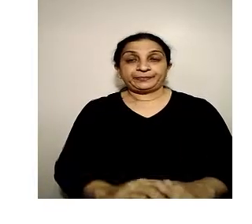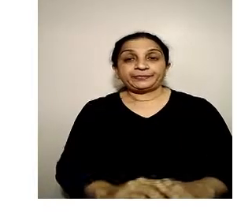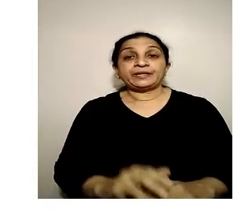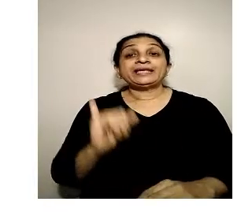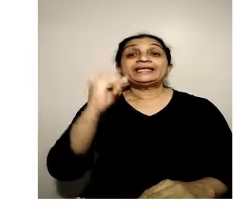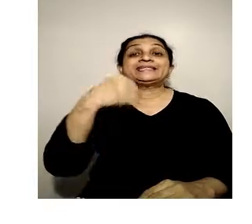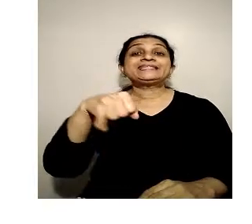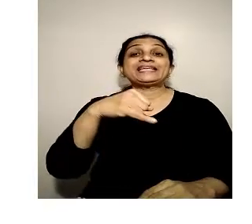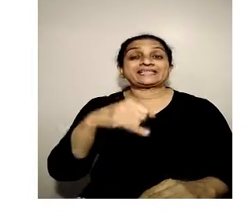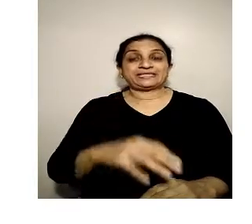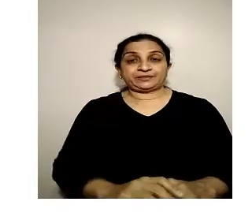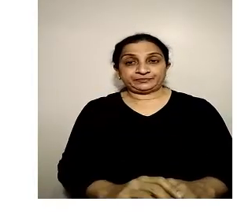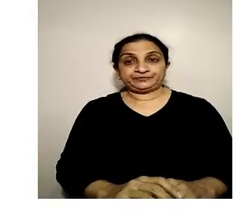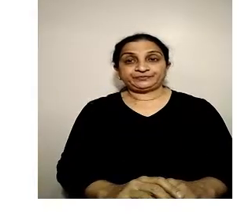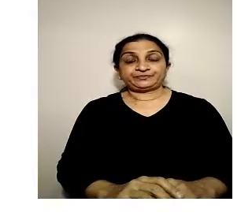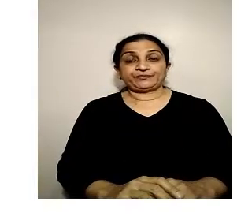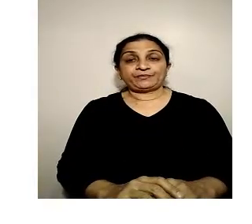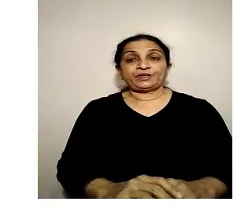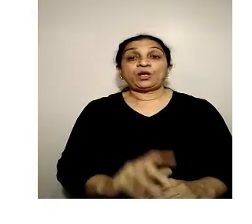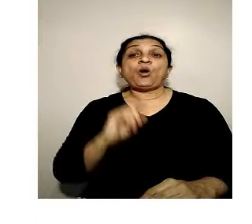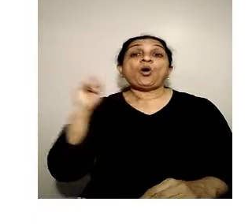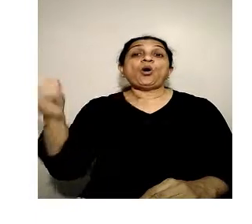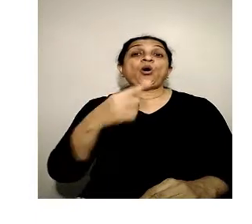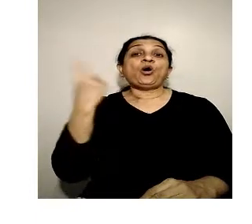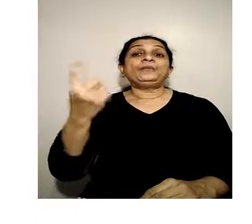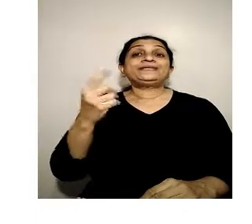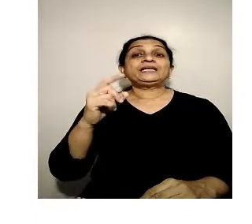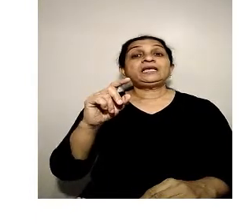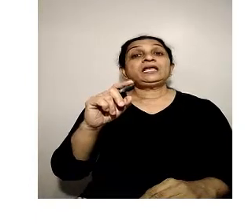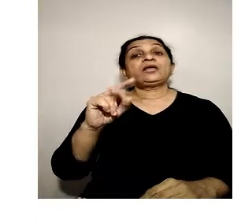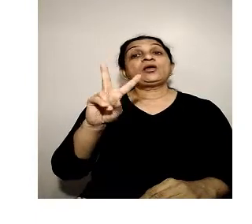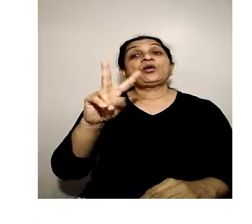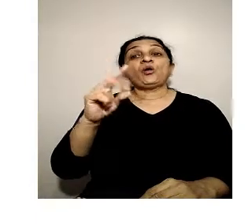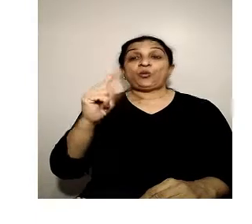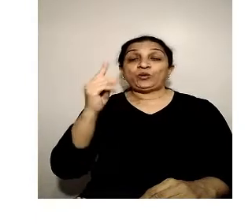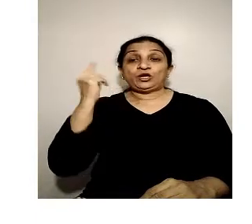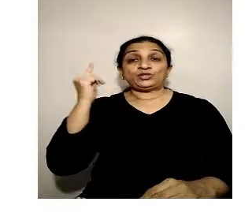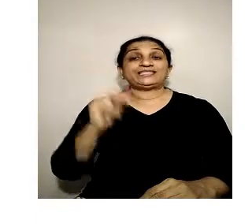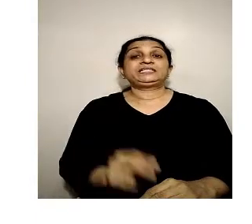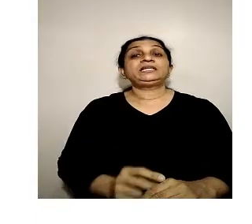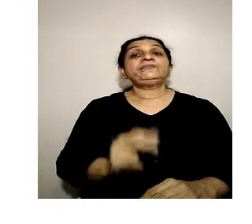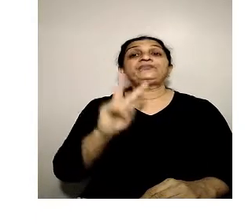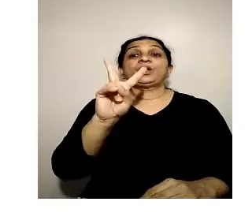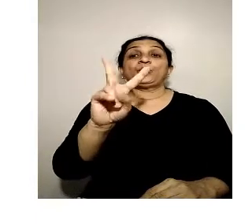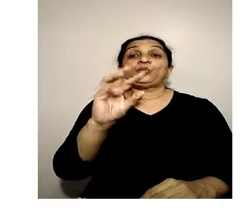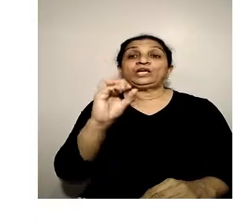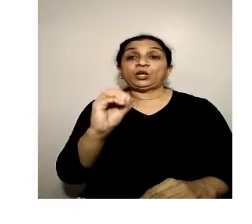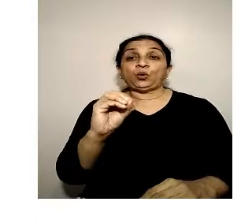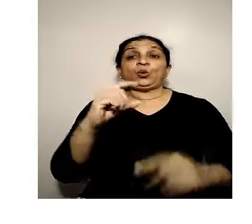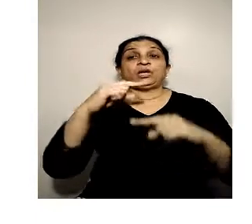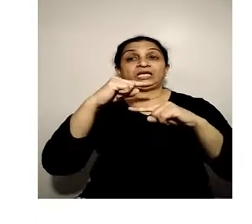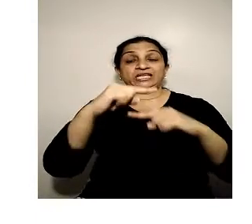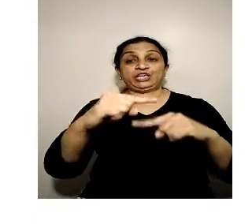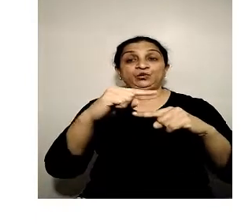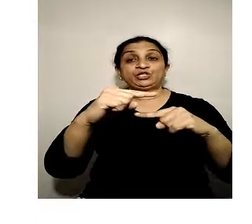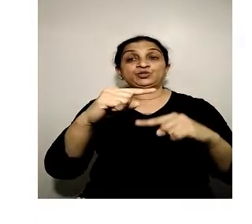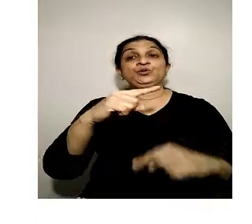Sixth. Orbital velocity VO equal to